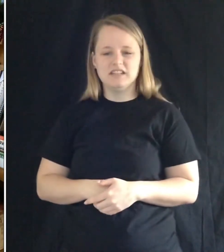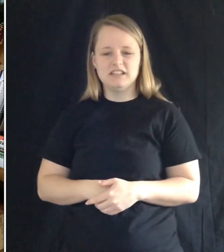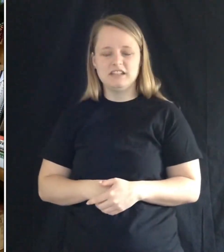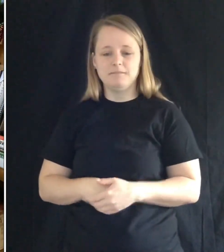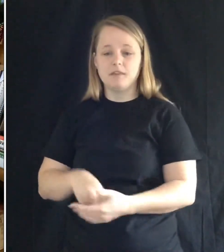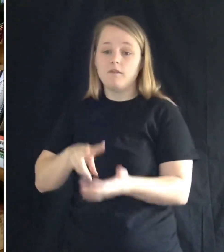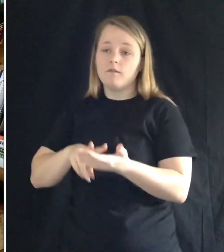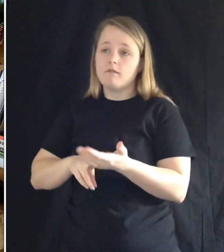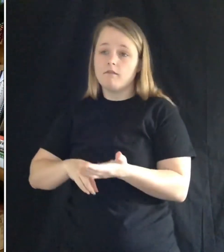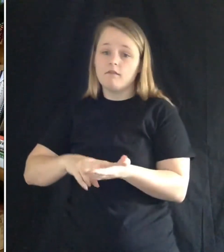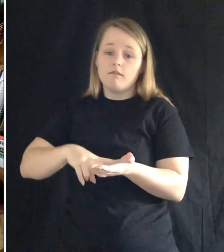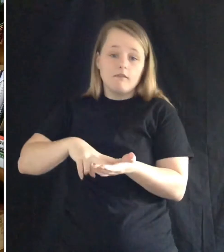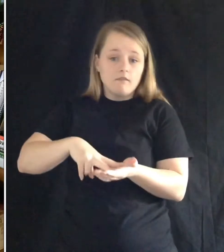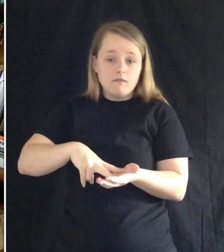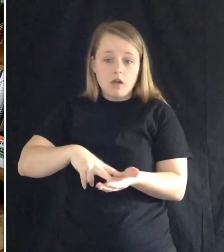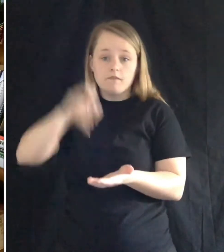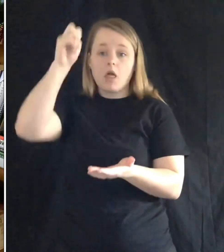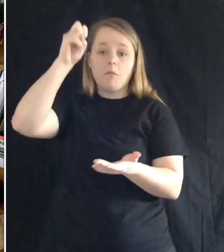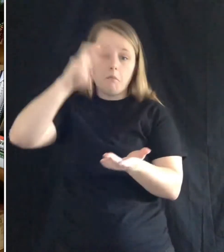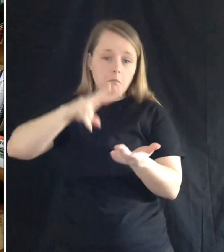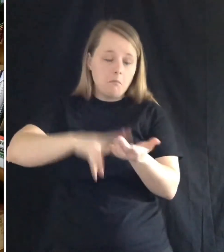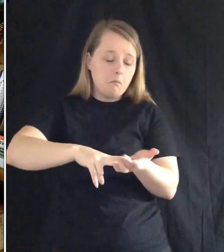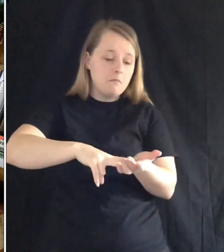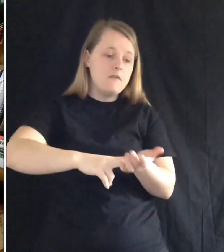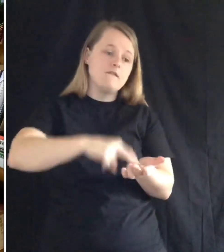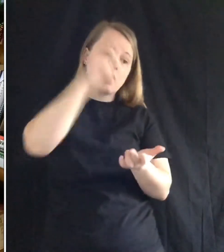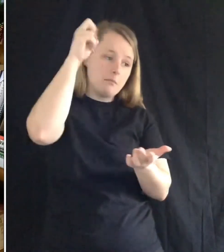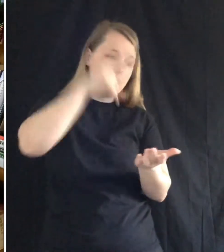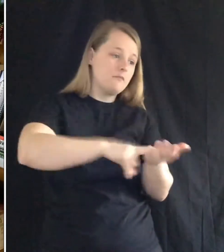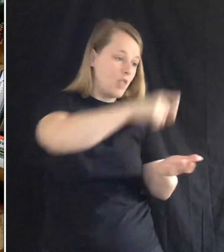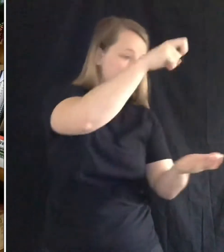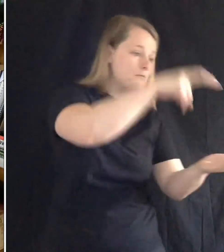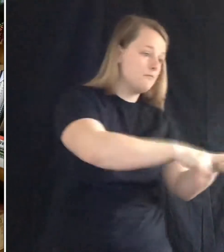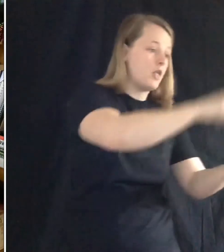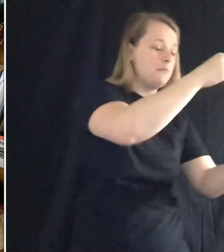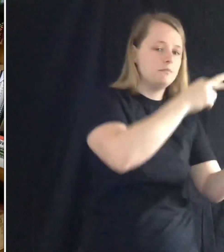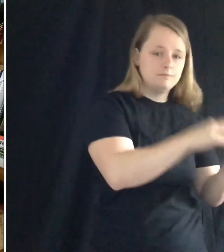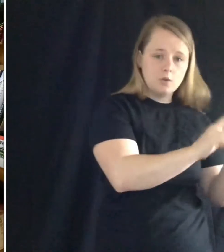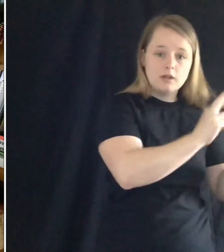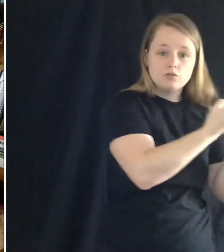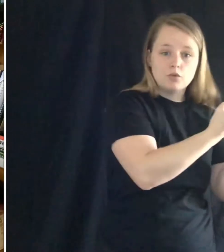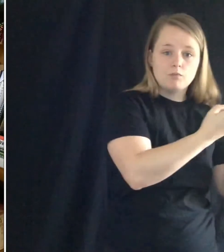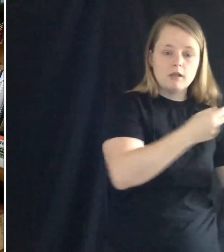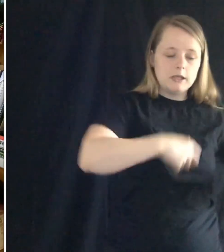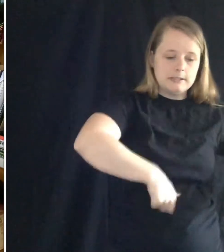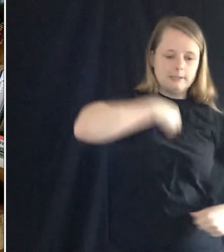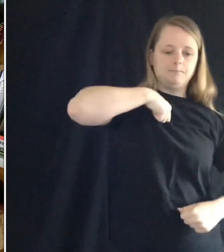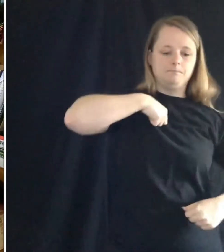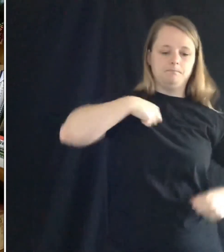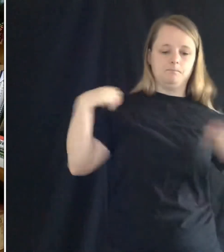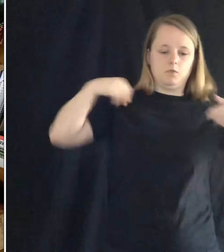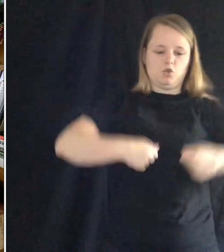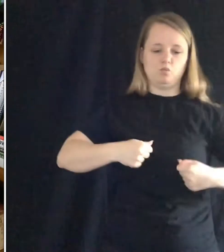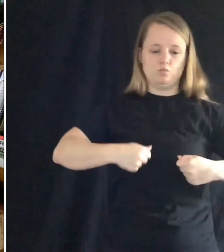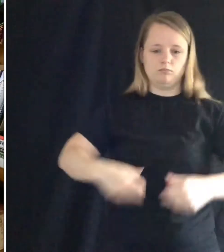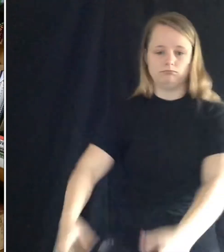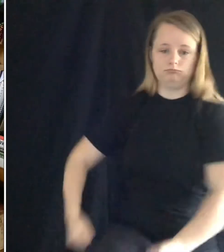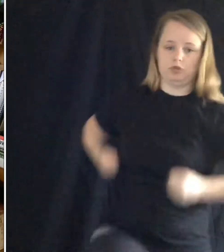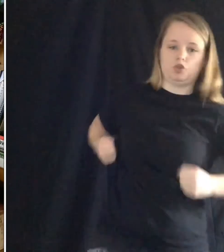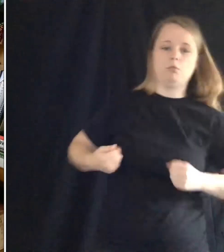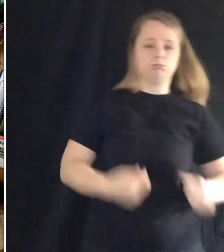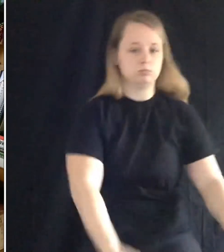And he flopped back to his room and got dressed. Zip, zoop, zop, zoop, zoop, zoop, zoop.